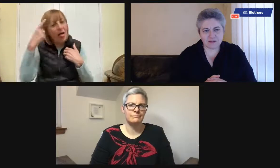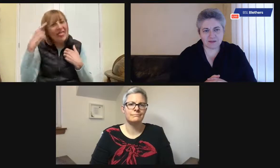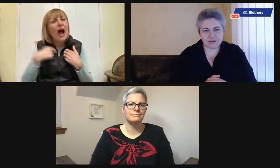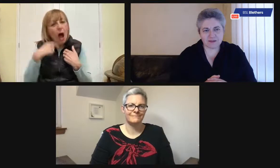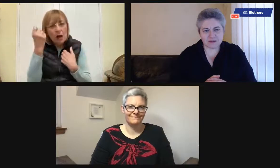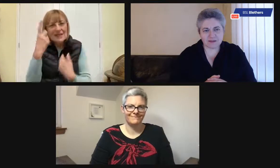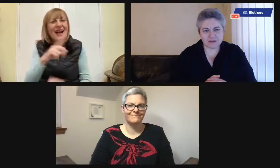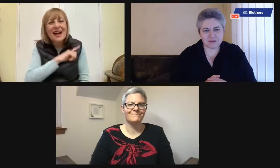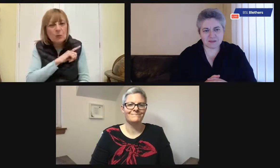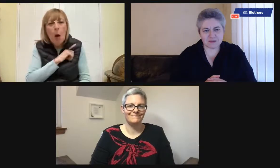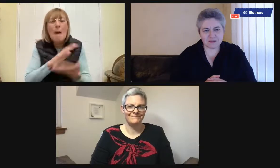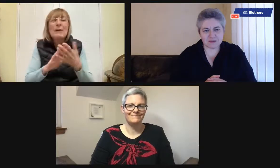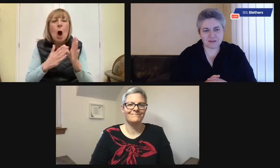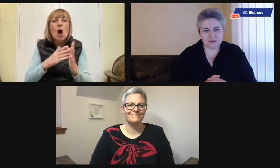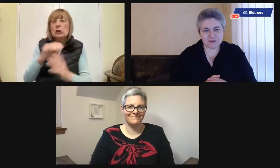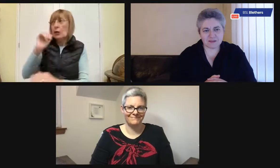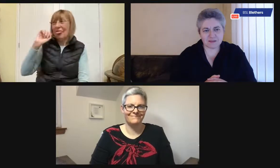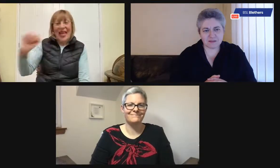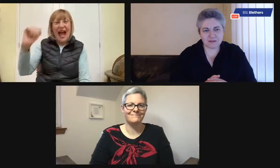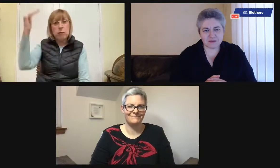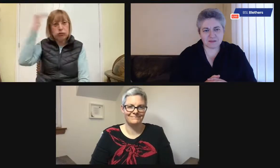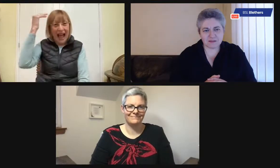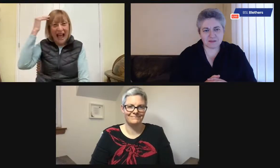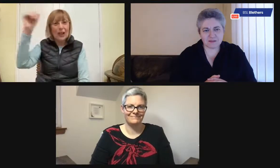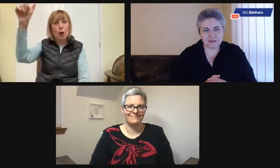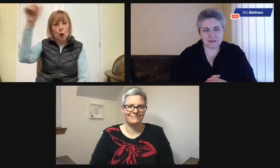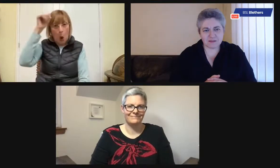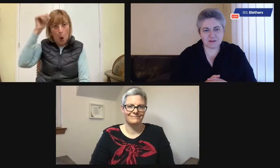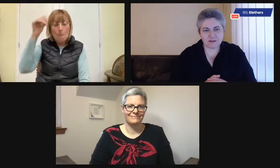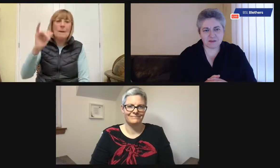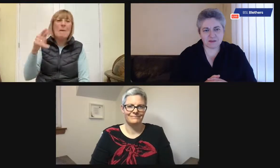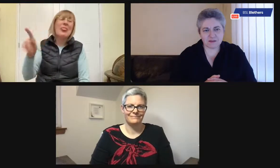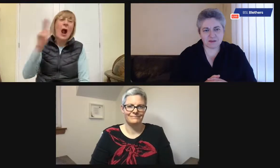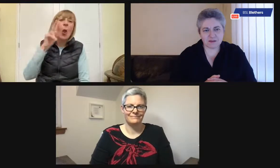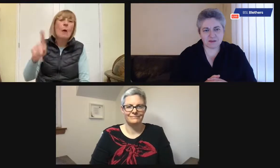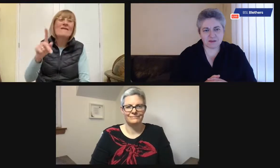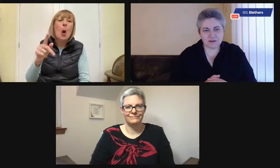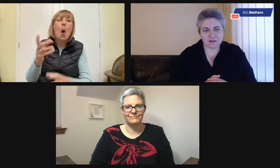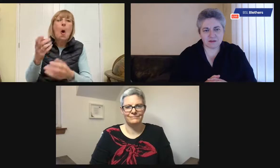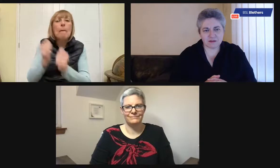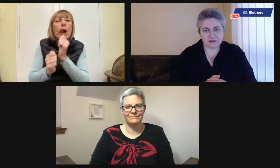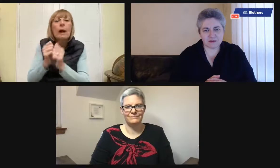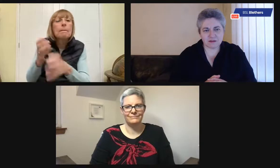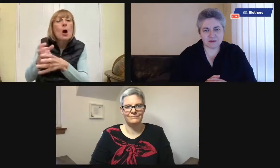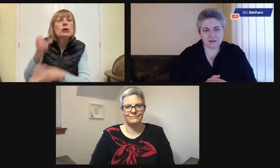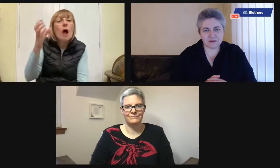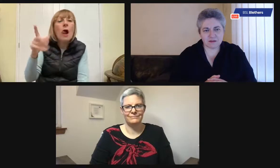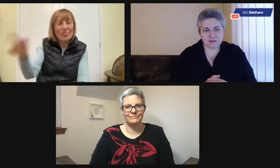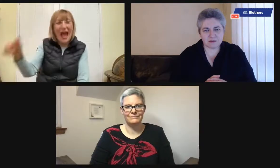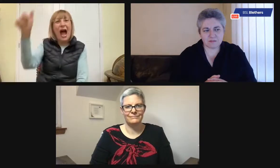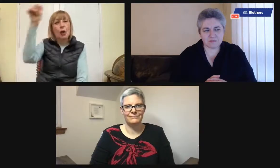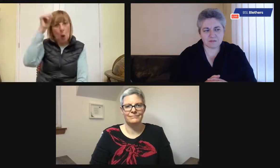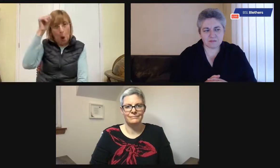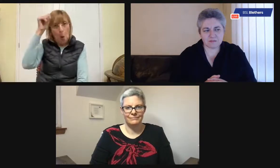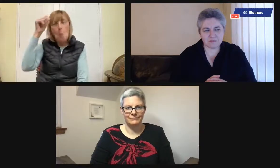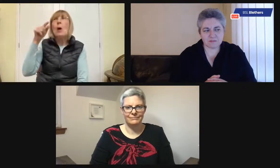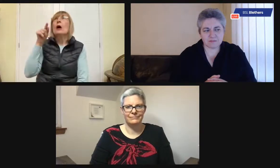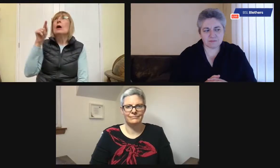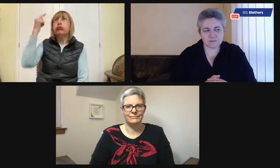So I'm interested that the see-through doors work. But, so it's the way a dementia brain works,